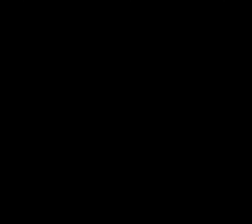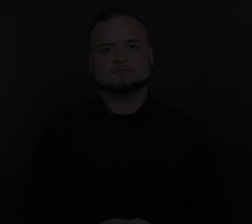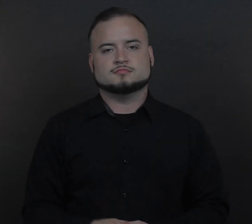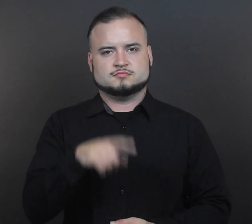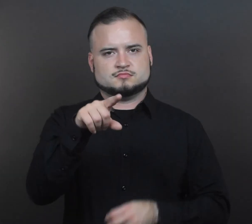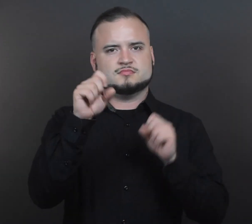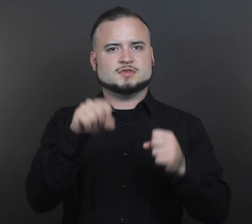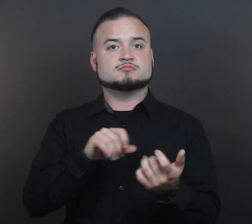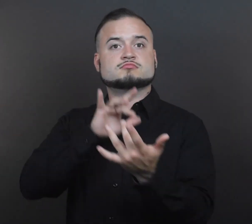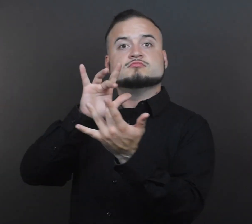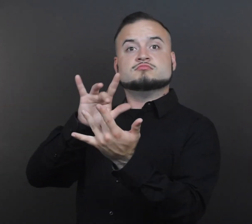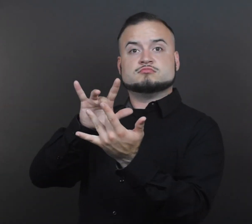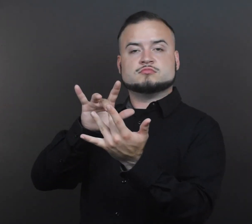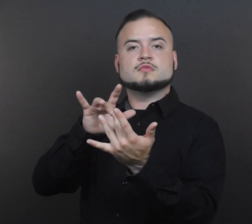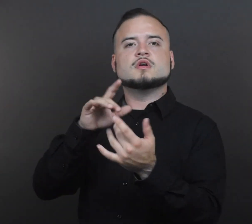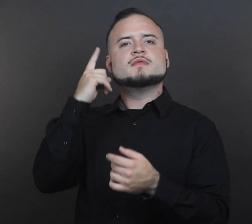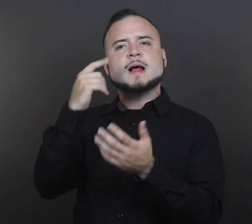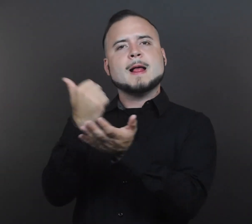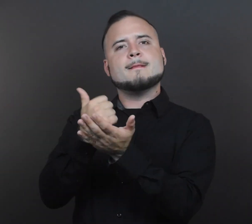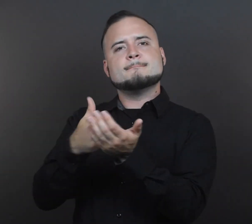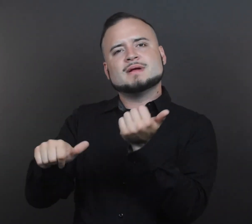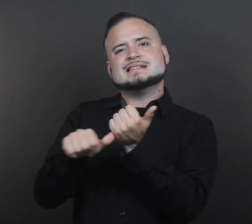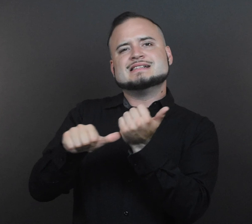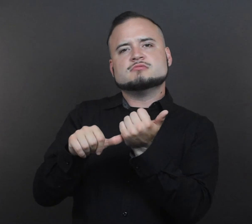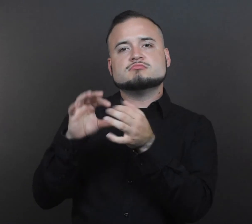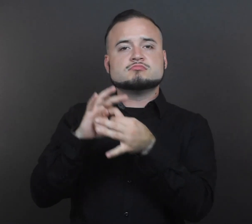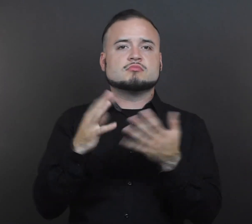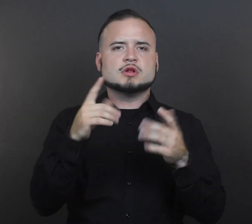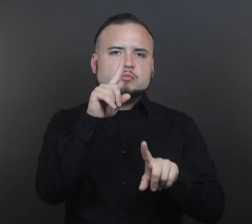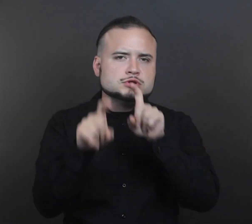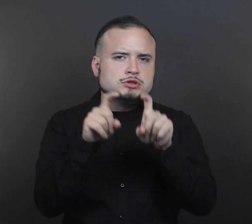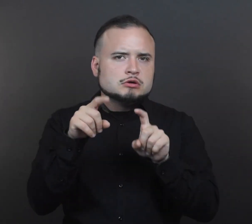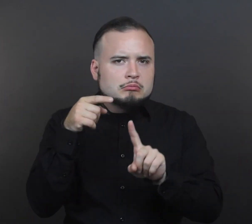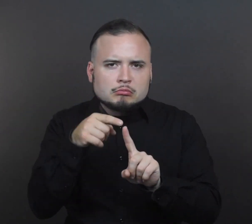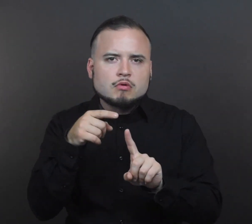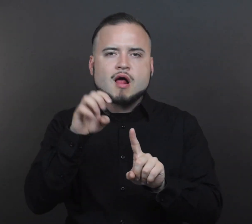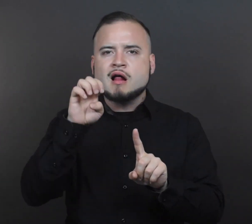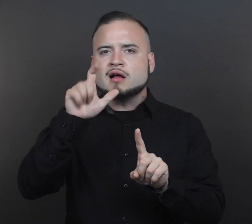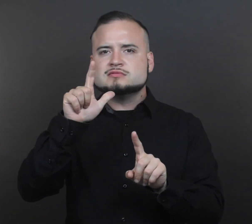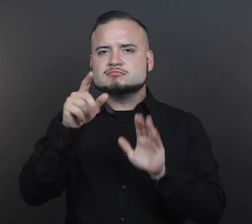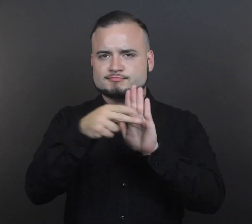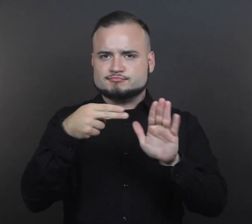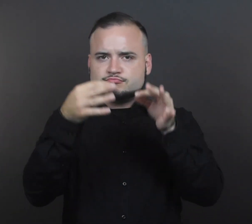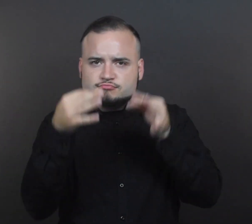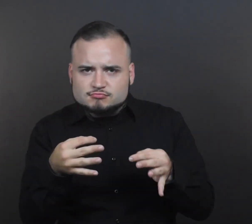14. can contact for assistance with questions about EL identification and service